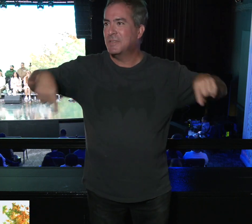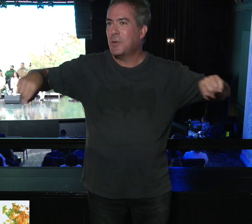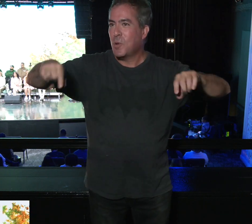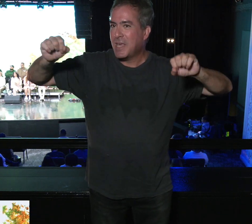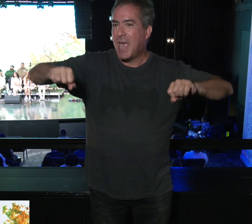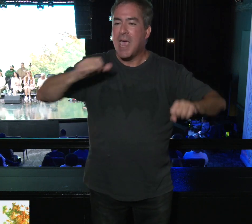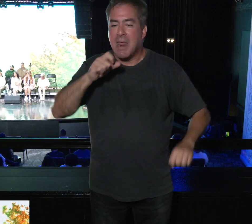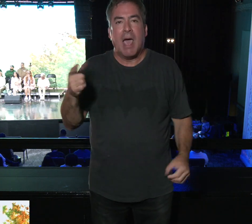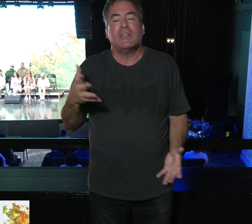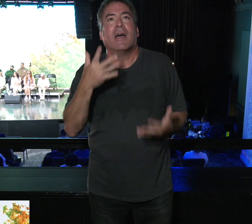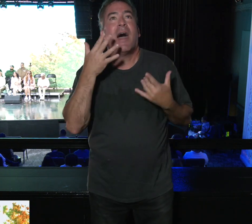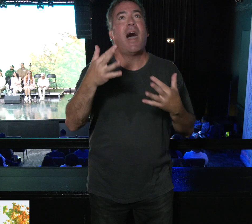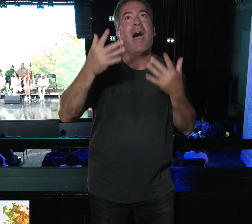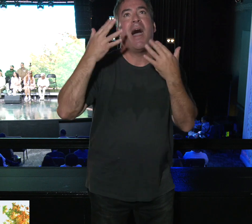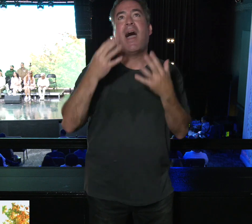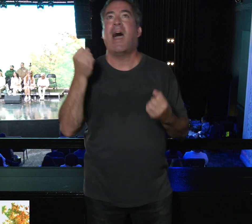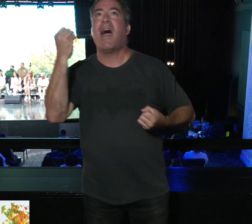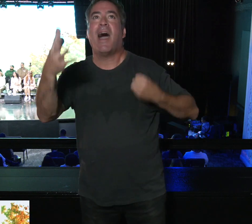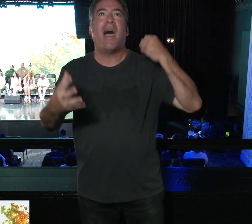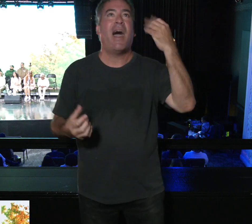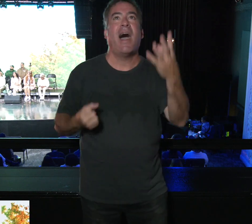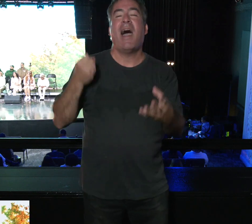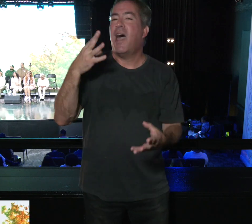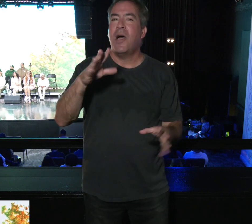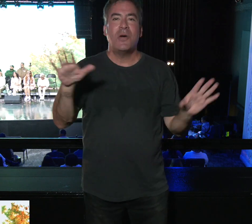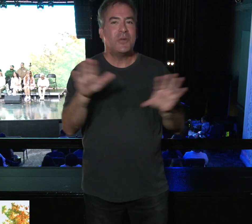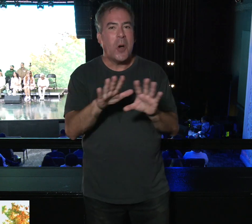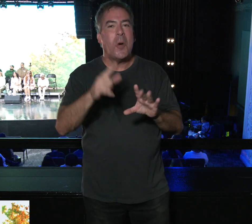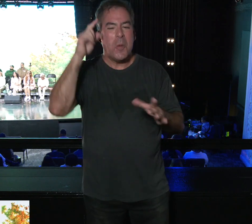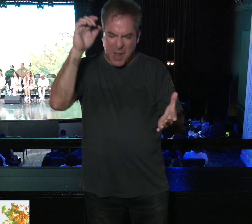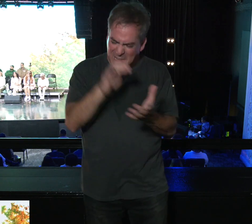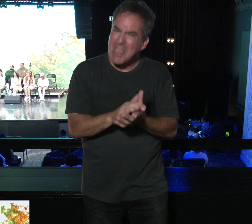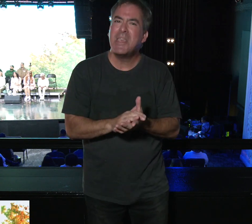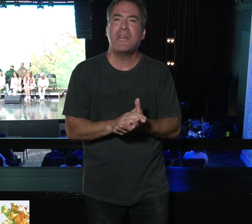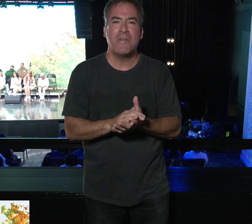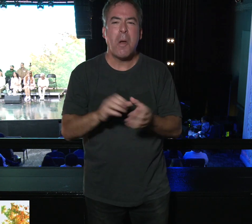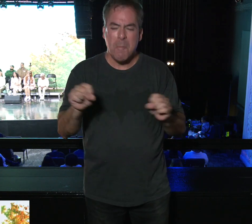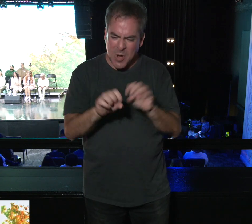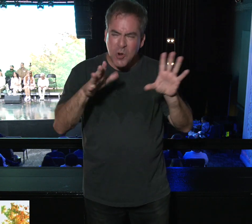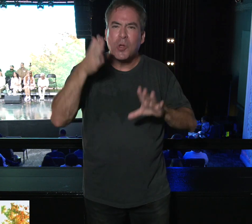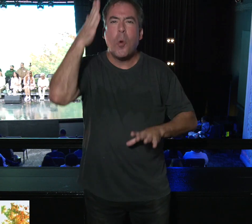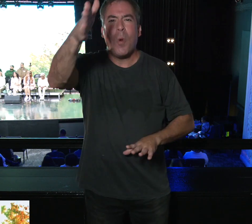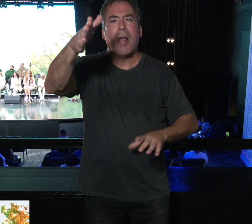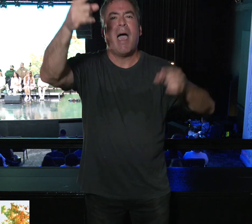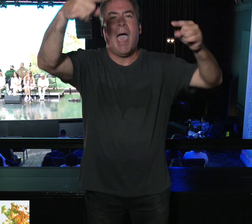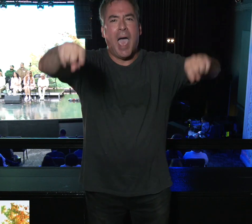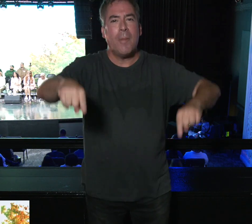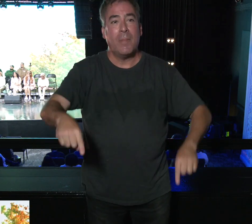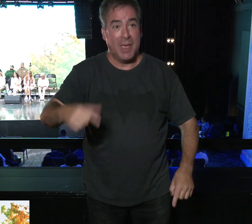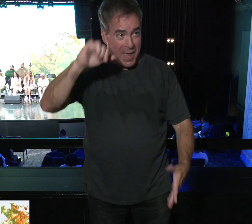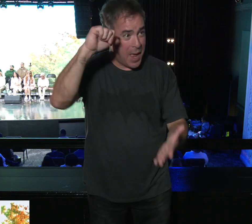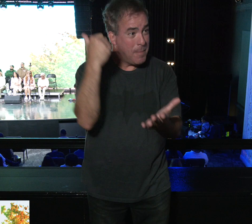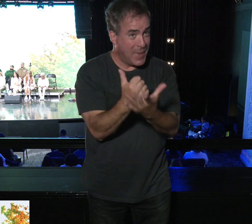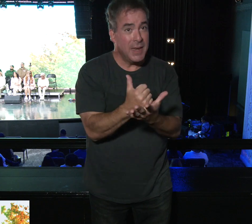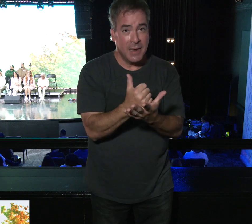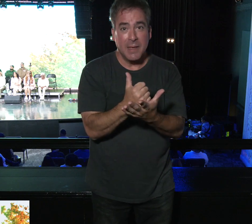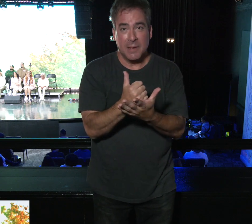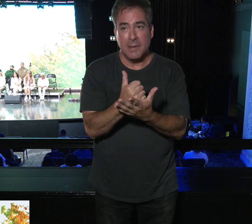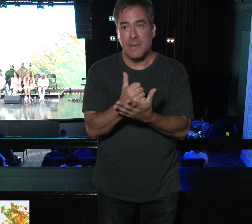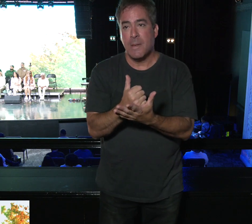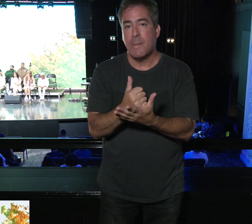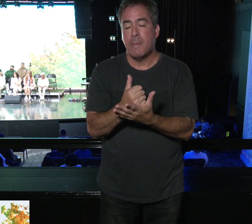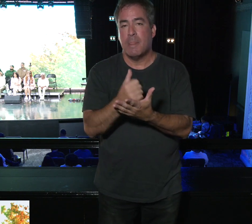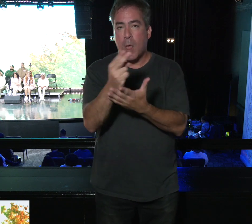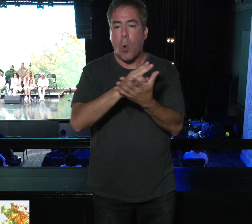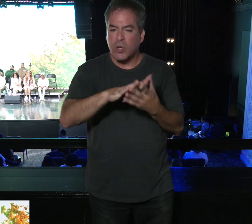We're not just singing about it. We're believing that miracles are going to happen. Anybody say amen? Amen. The Holy Spirit plays a major